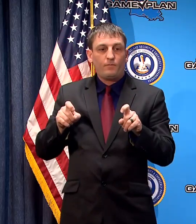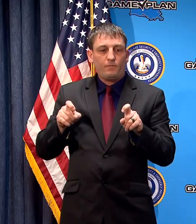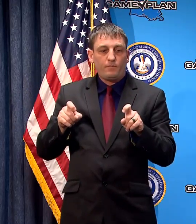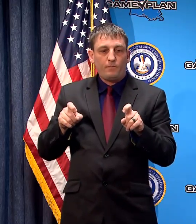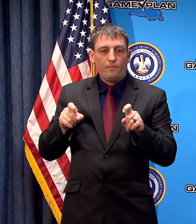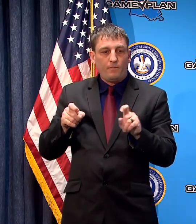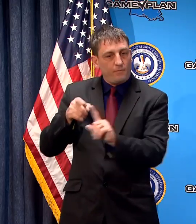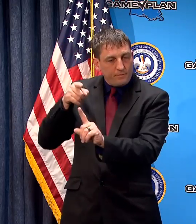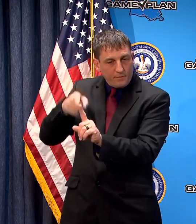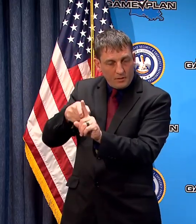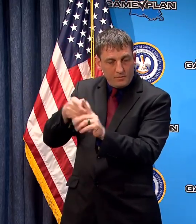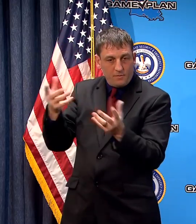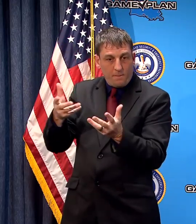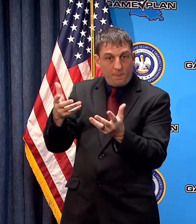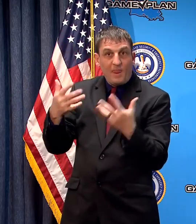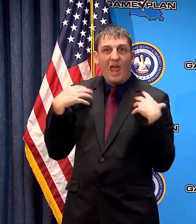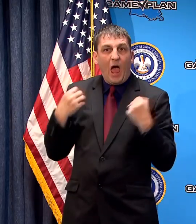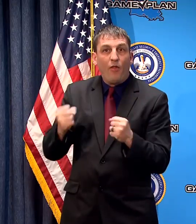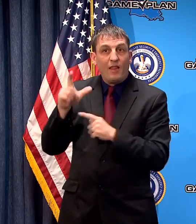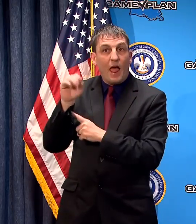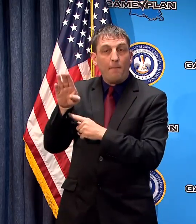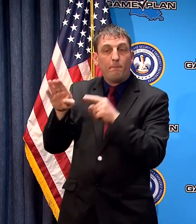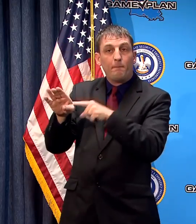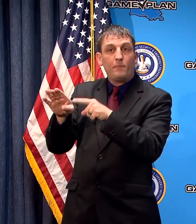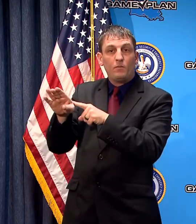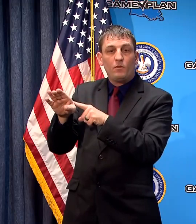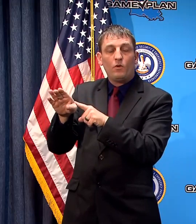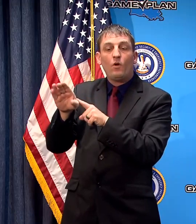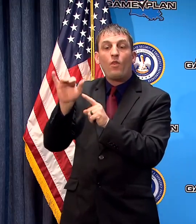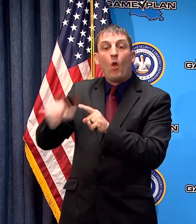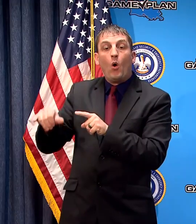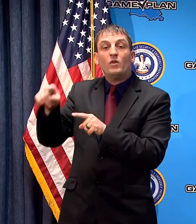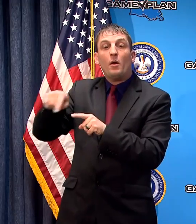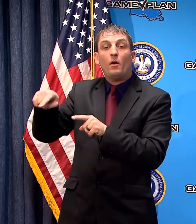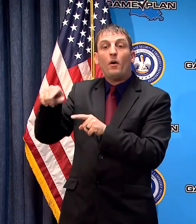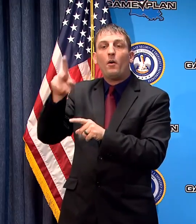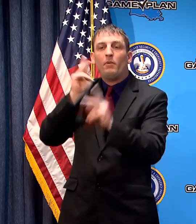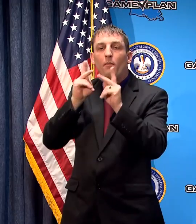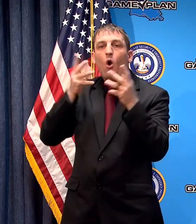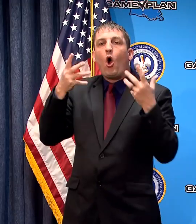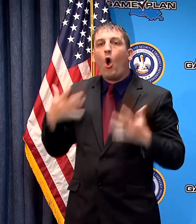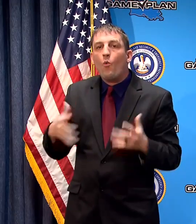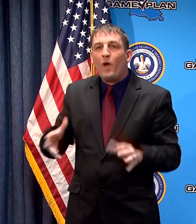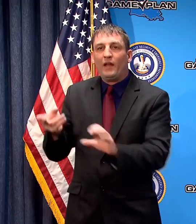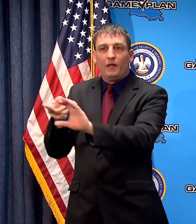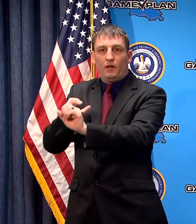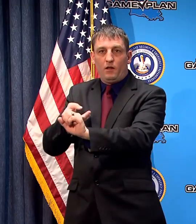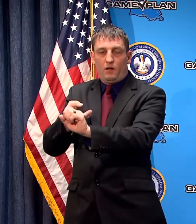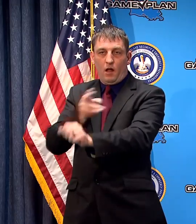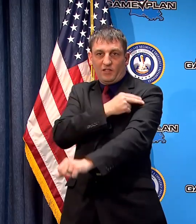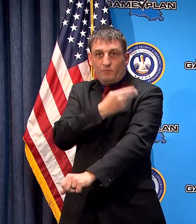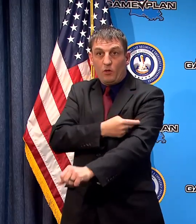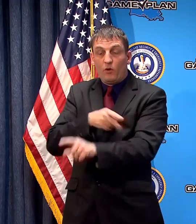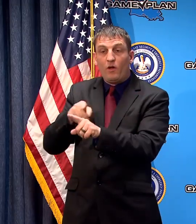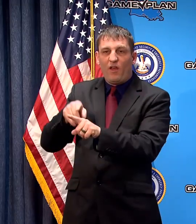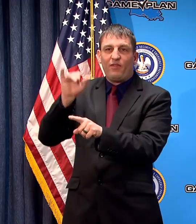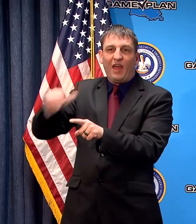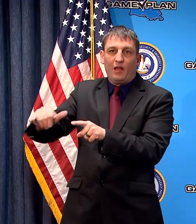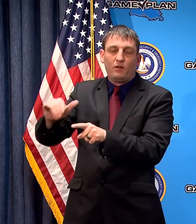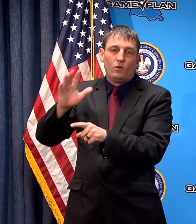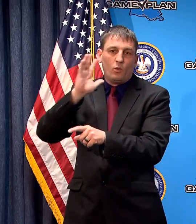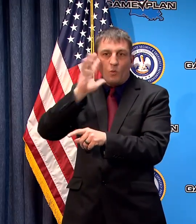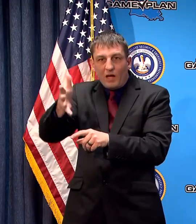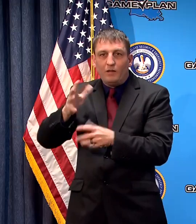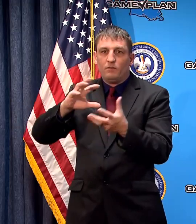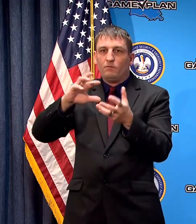especially through the health lab were for individuals who were already in the hospital so we know that those numbers are going to be skewed